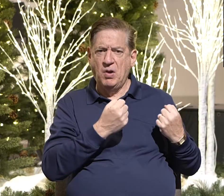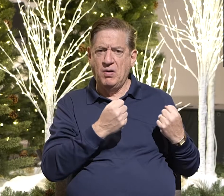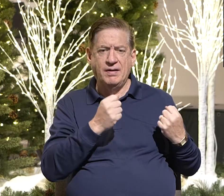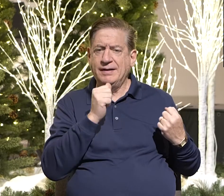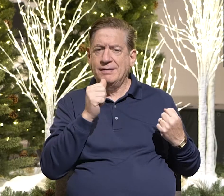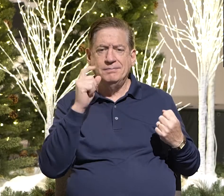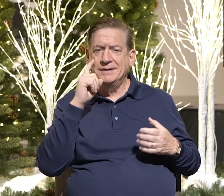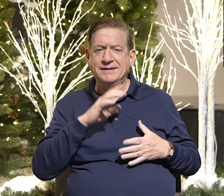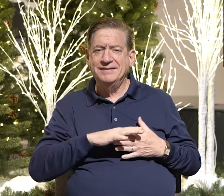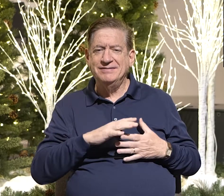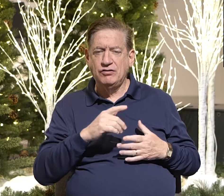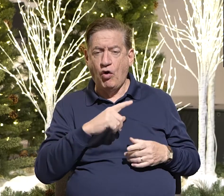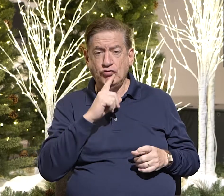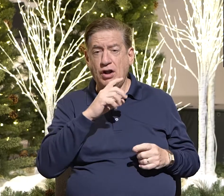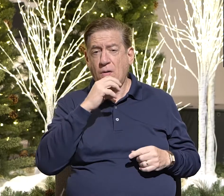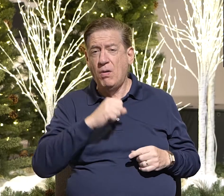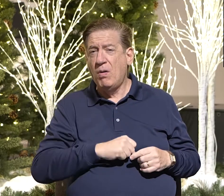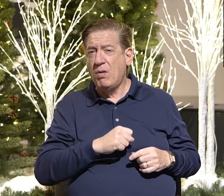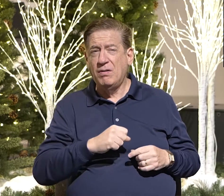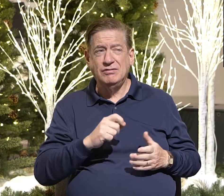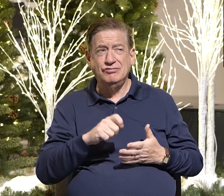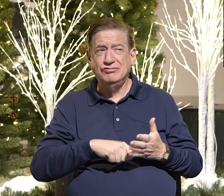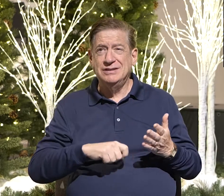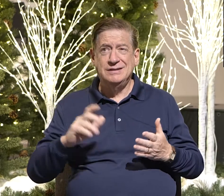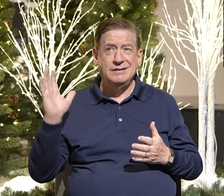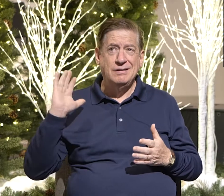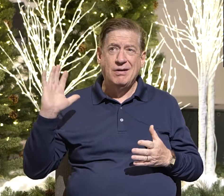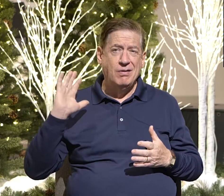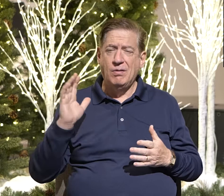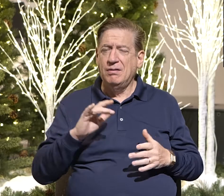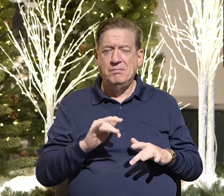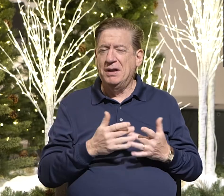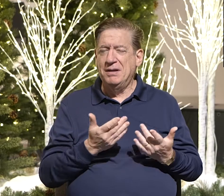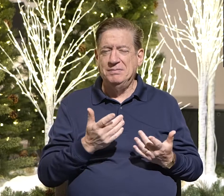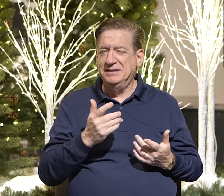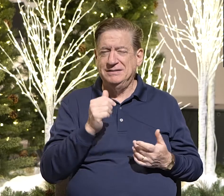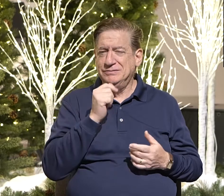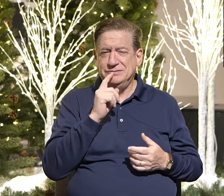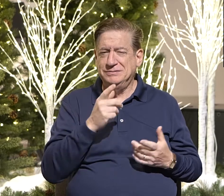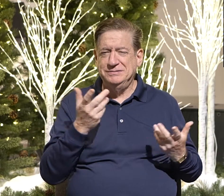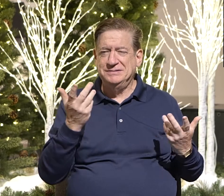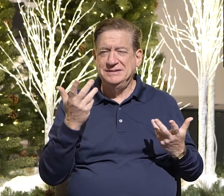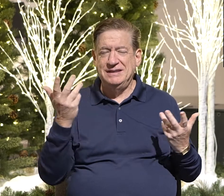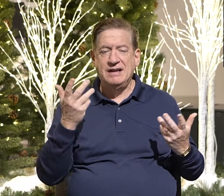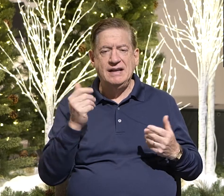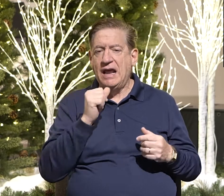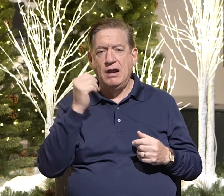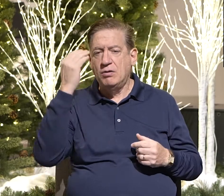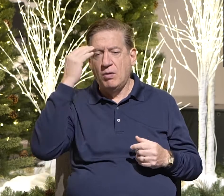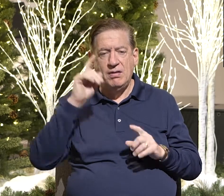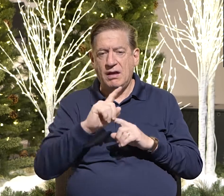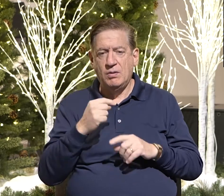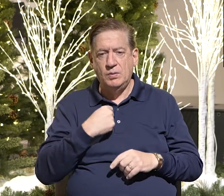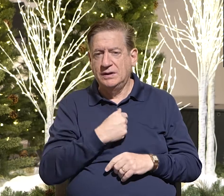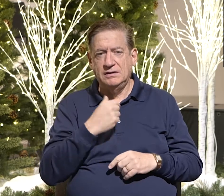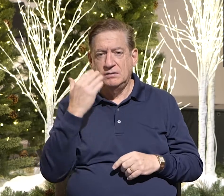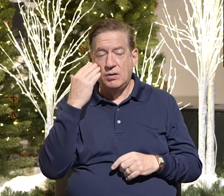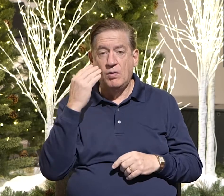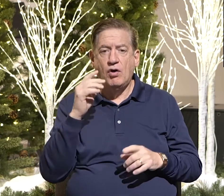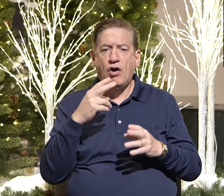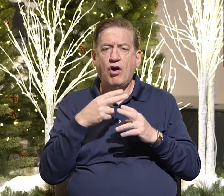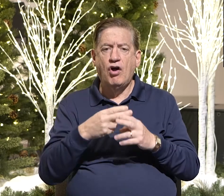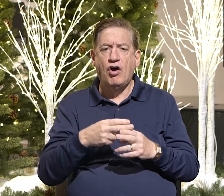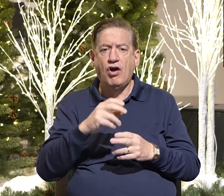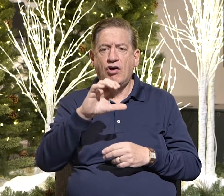really old. It was written so long ago, it doesn't completely apply to everything today. They didn't know about the things we know. It's called